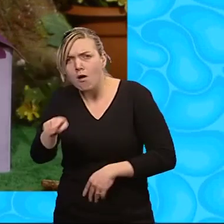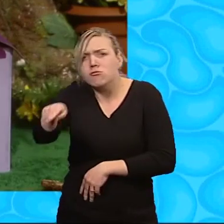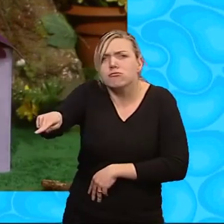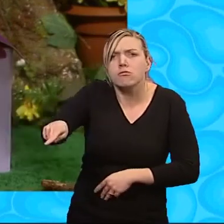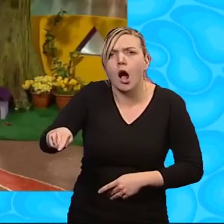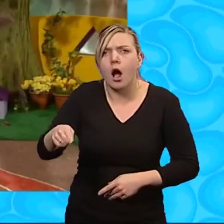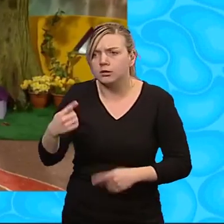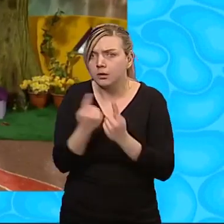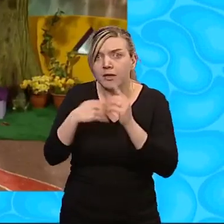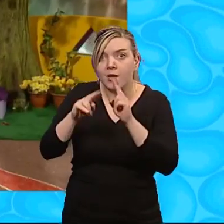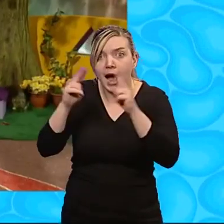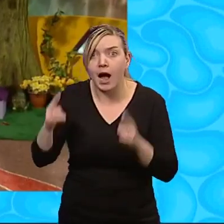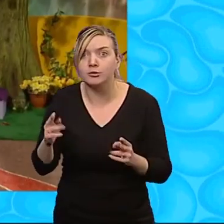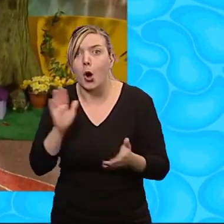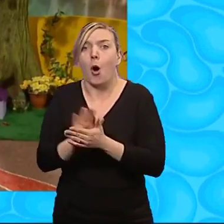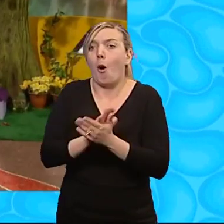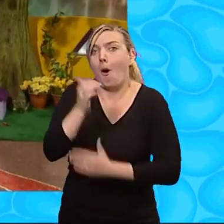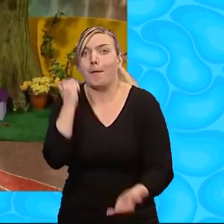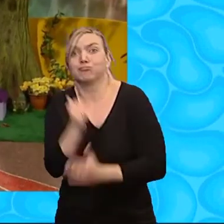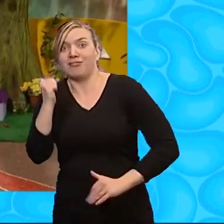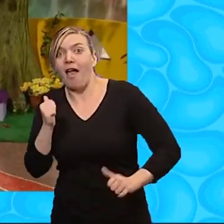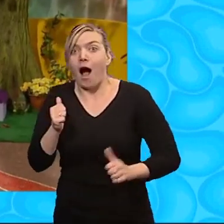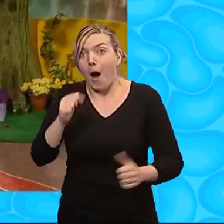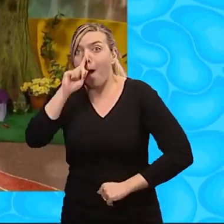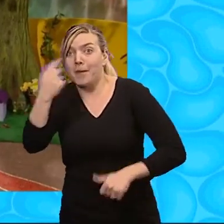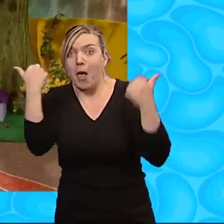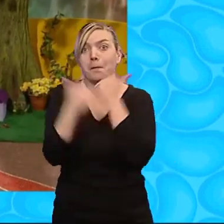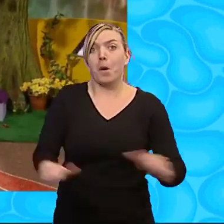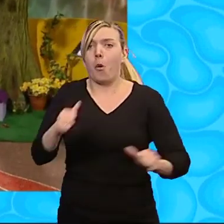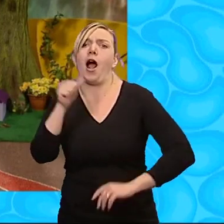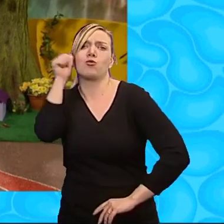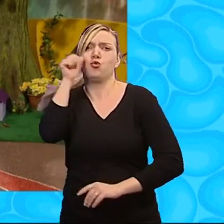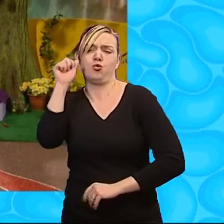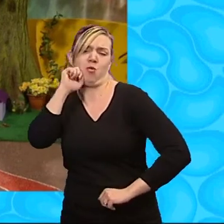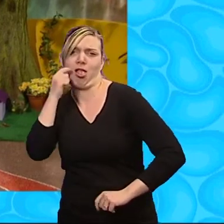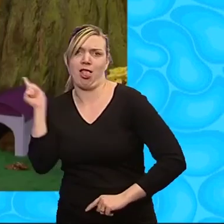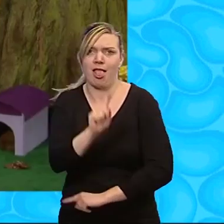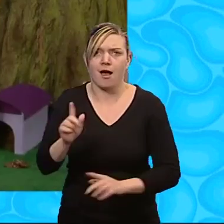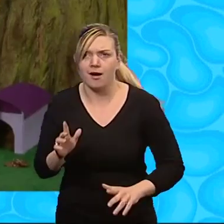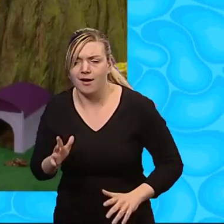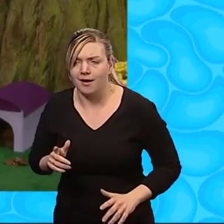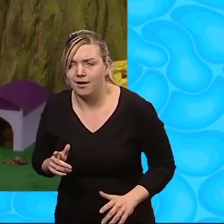in my house! Ooh! F mover, you is a mouse! I knew it, I knew it, I knew it. Oh, there's a mouse in my house.